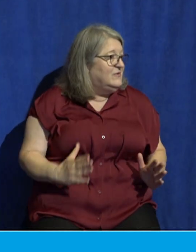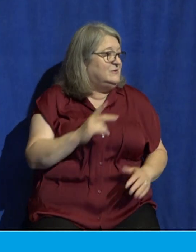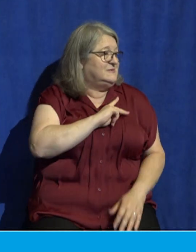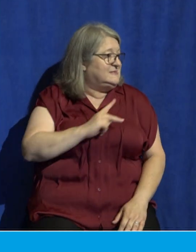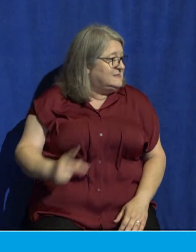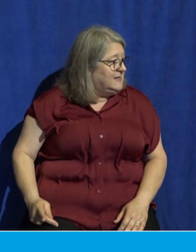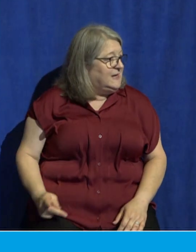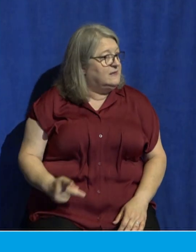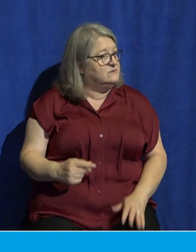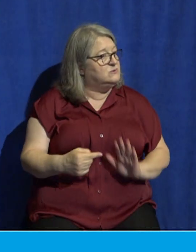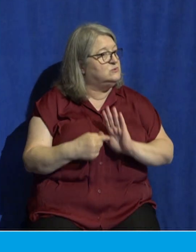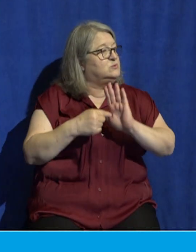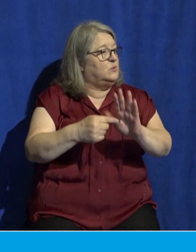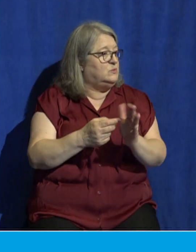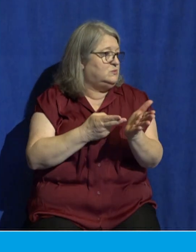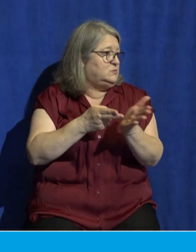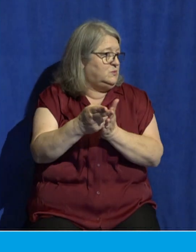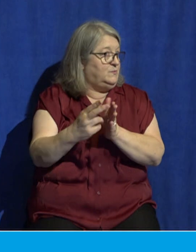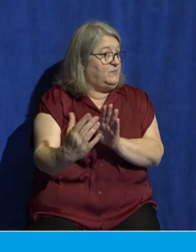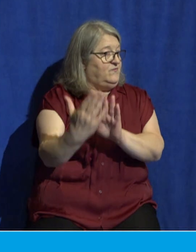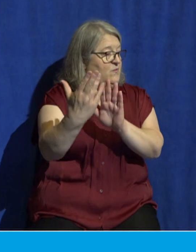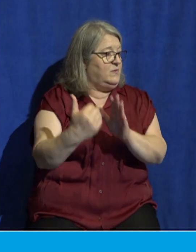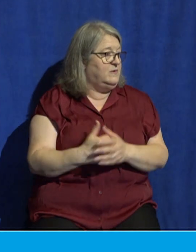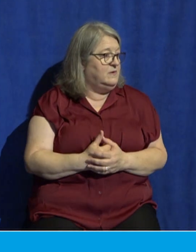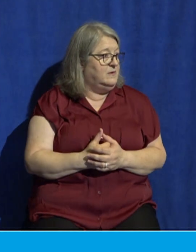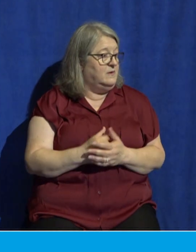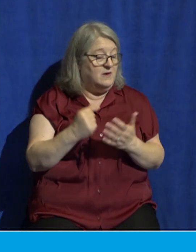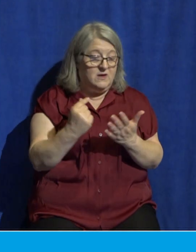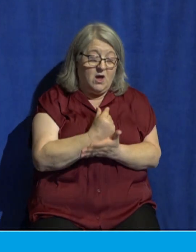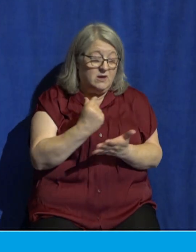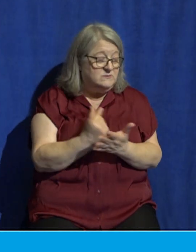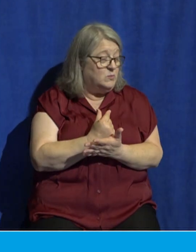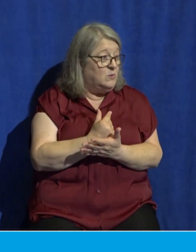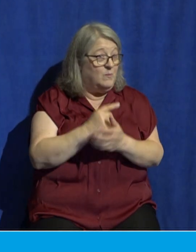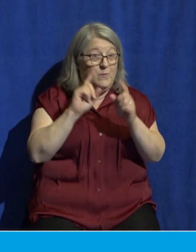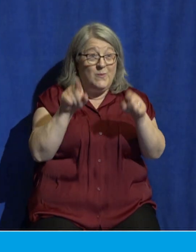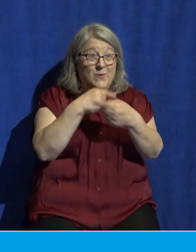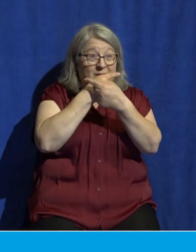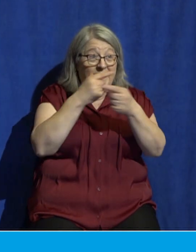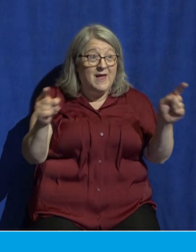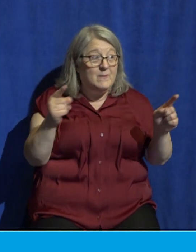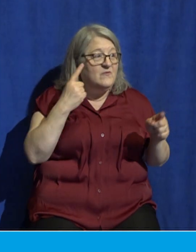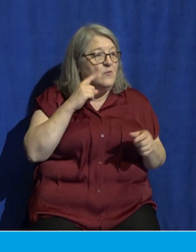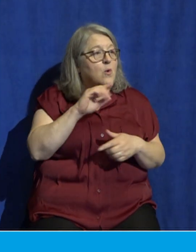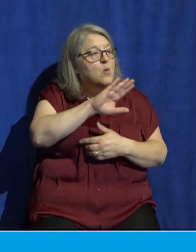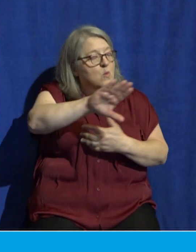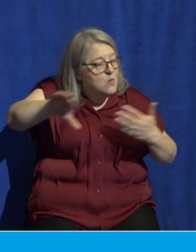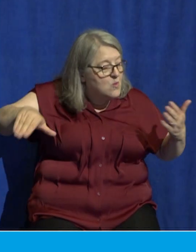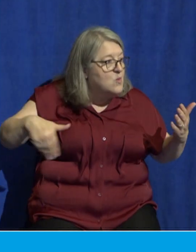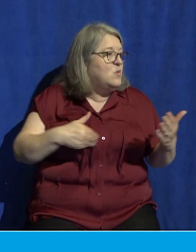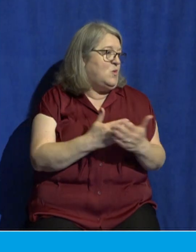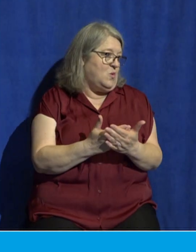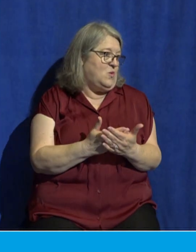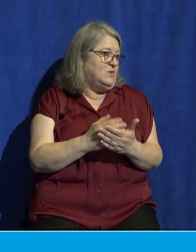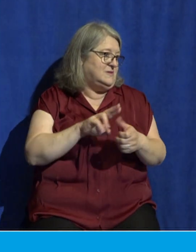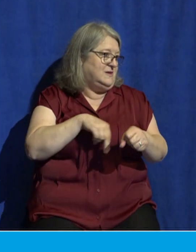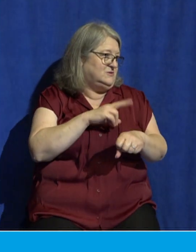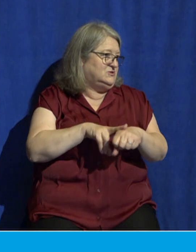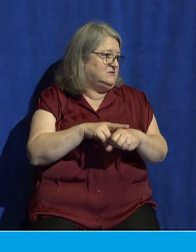before them. And the gospel must first be proclaimed to all nations. And when they bring you to trial,